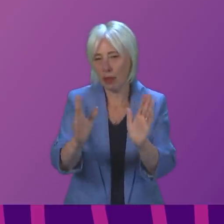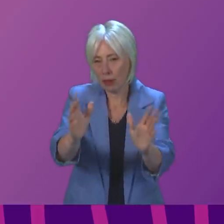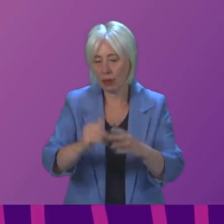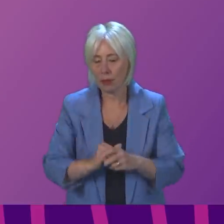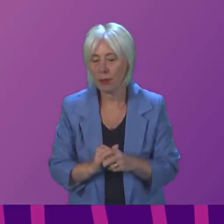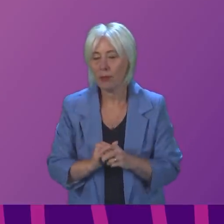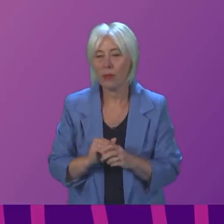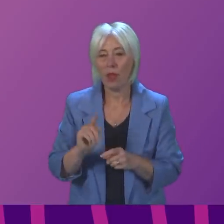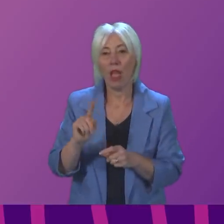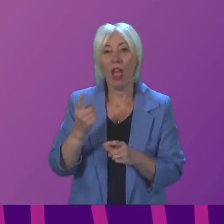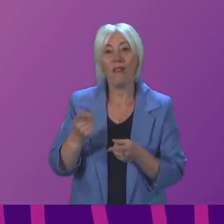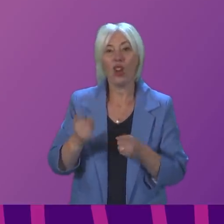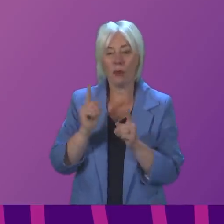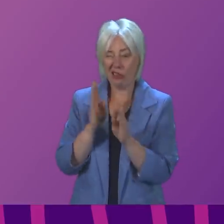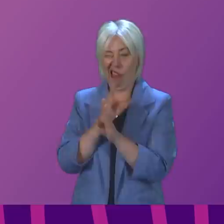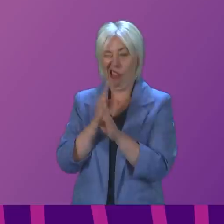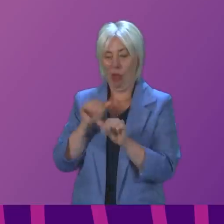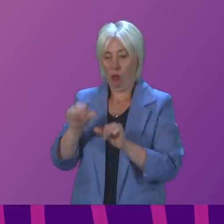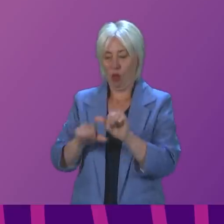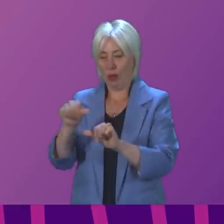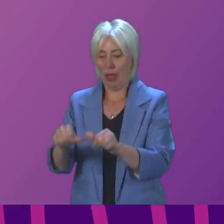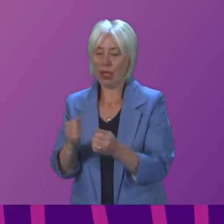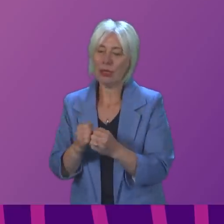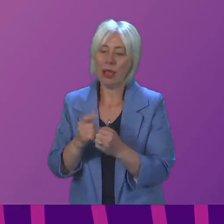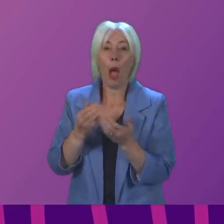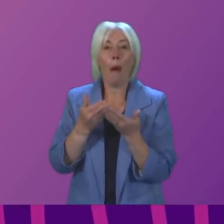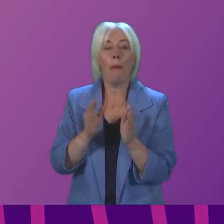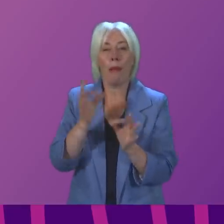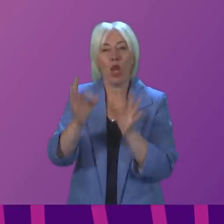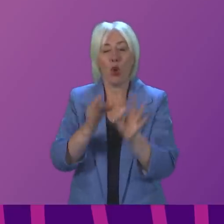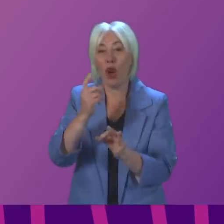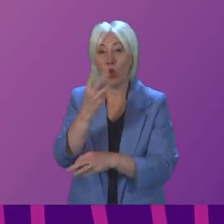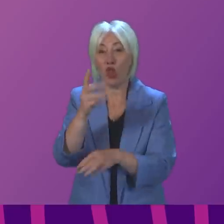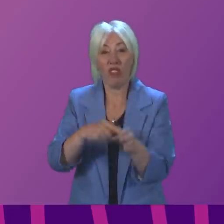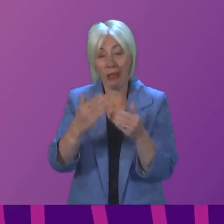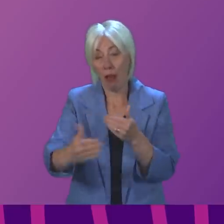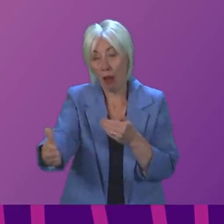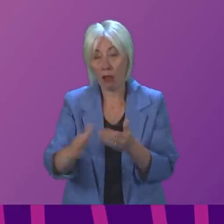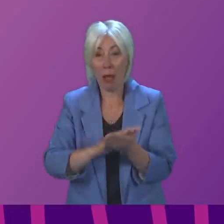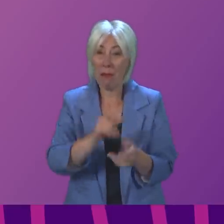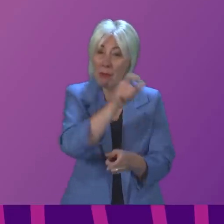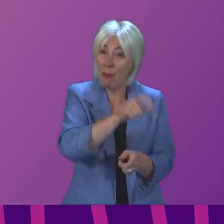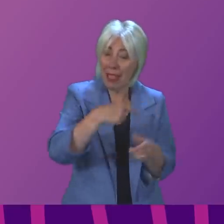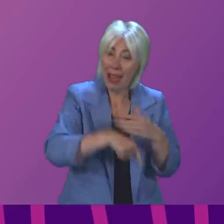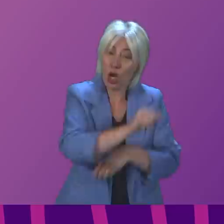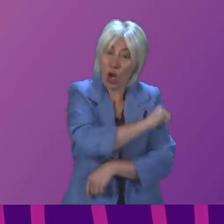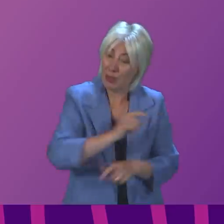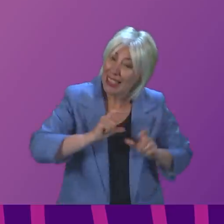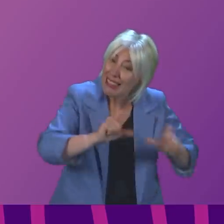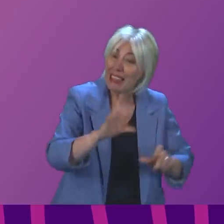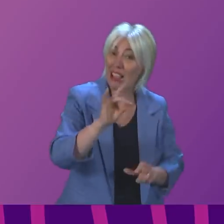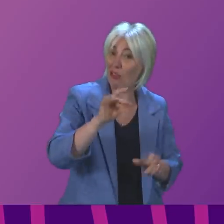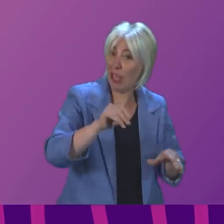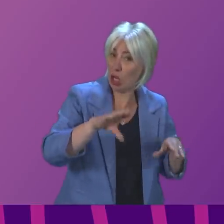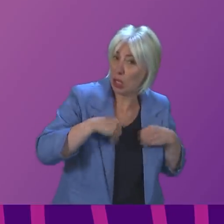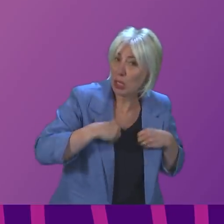So while the first minister hides behind the process and a public inquiry that could take three more years, patients are still getting infections and lives are